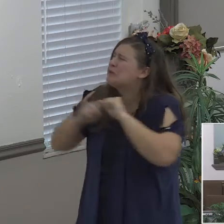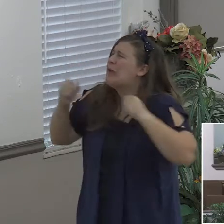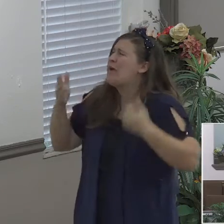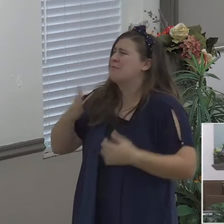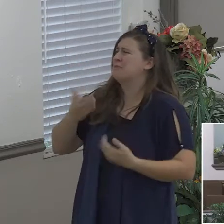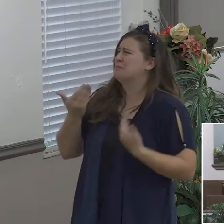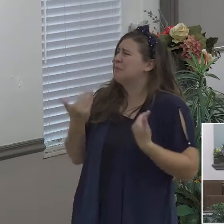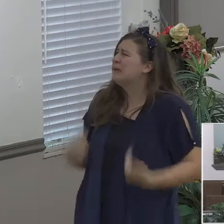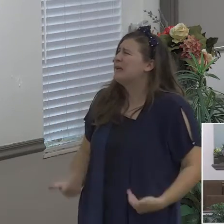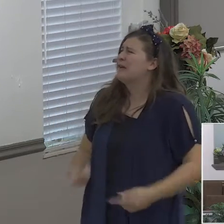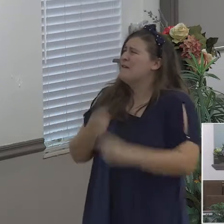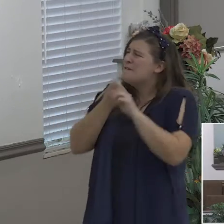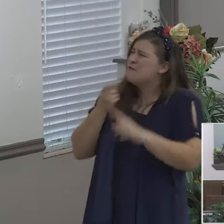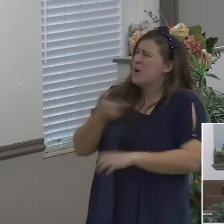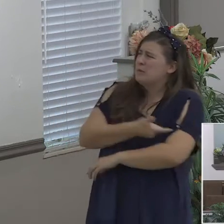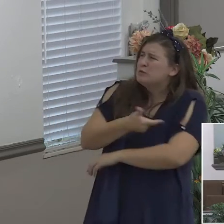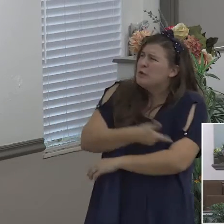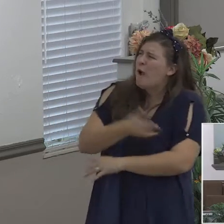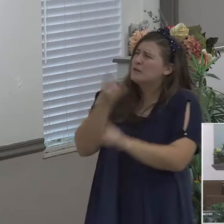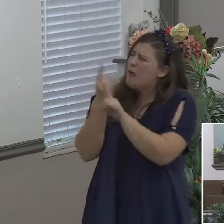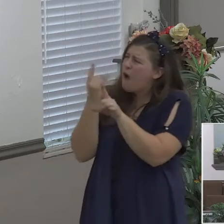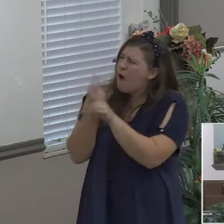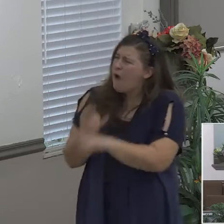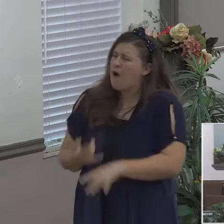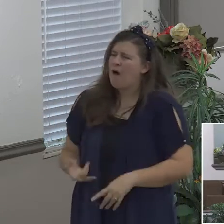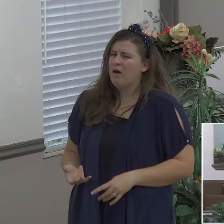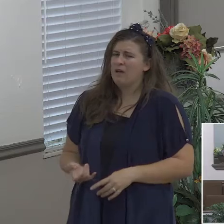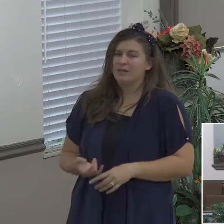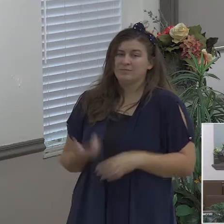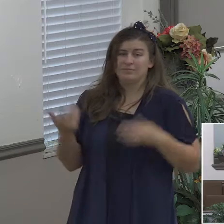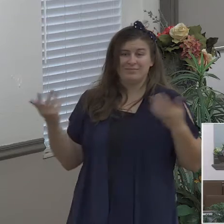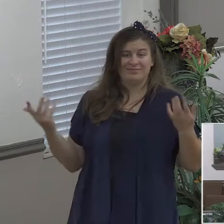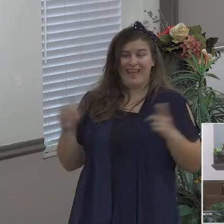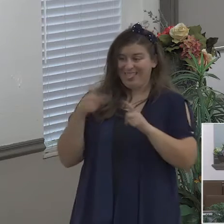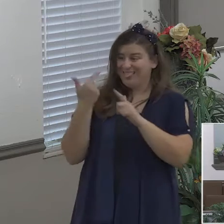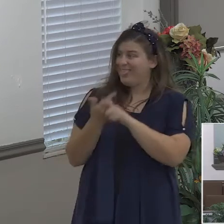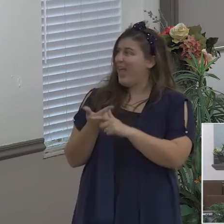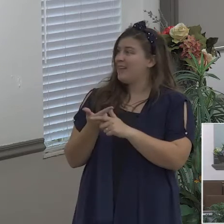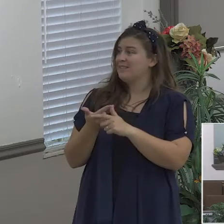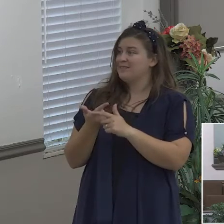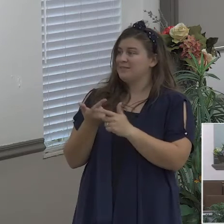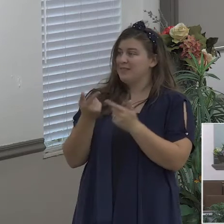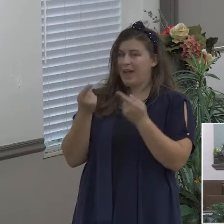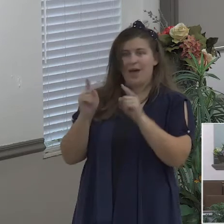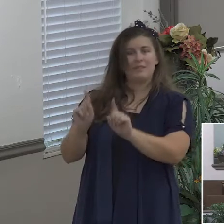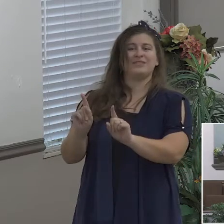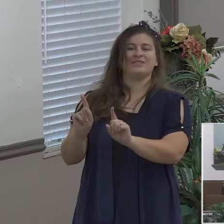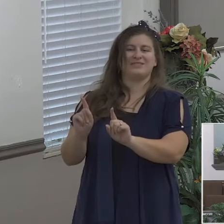God did God has the ability to do that